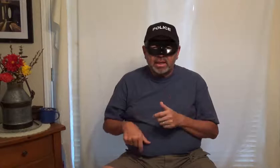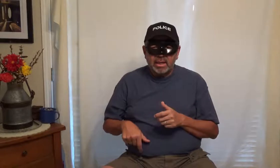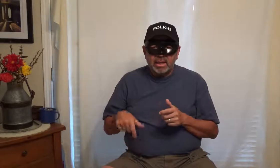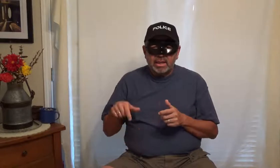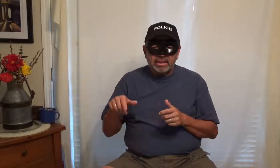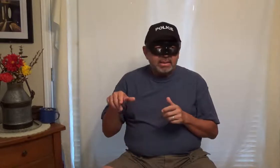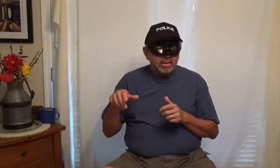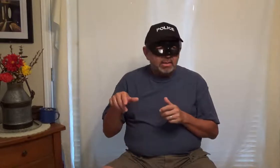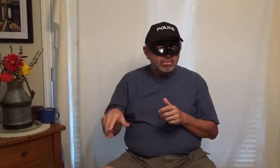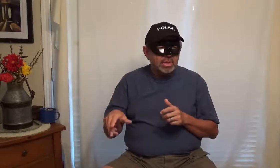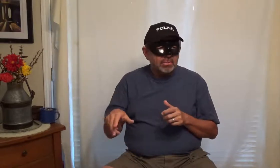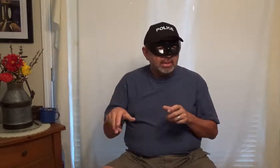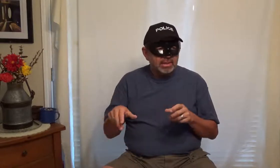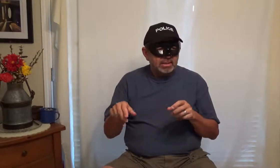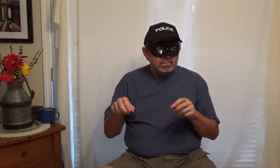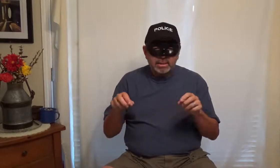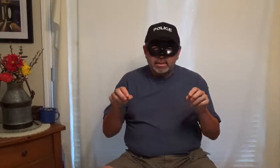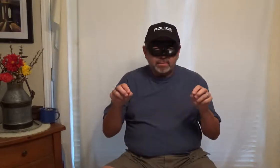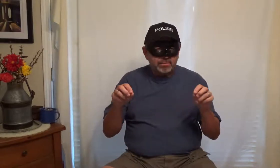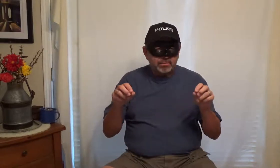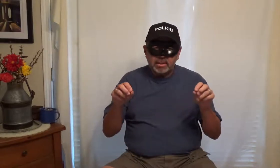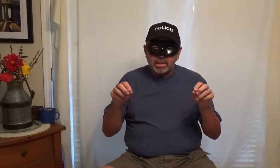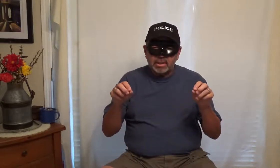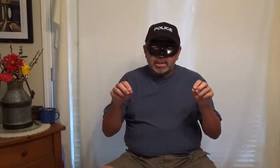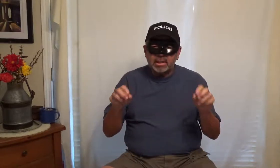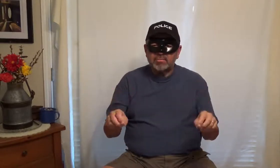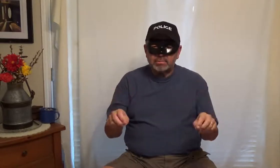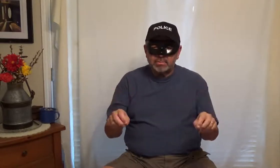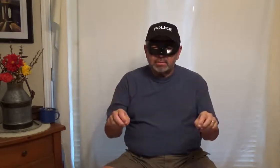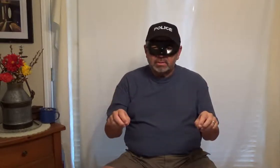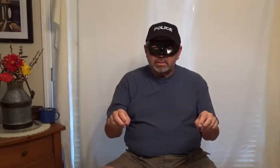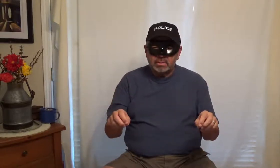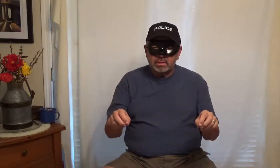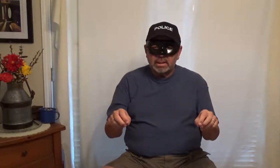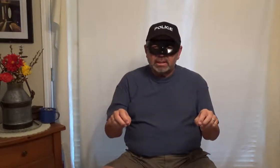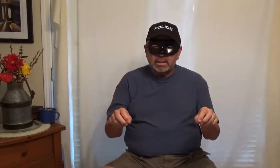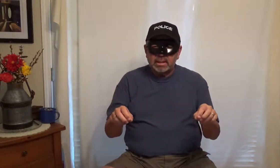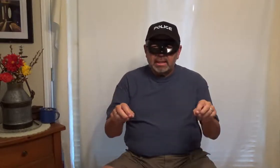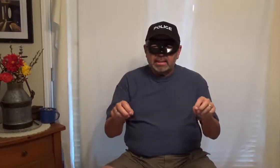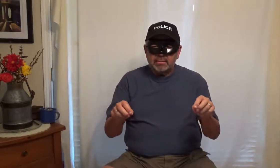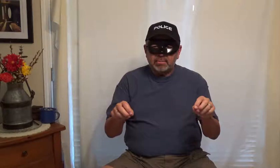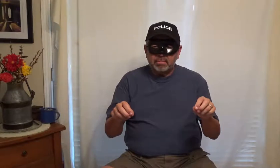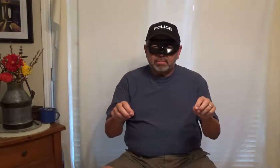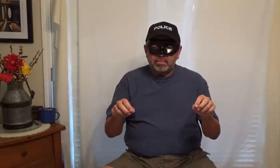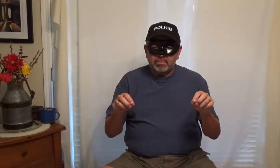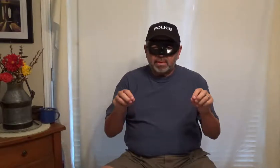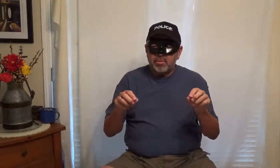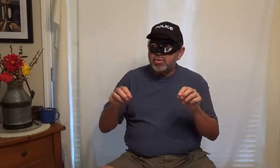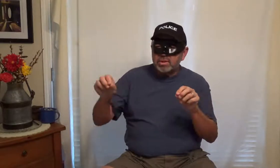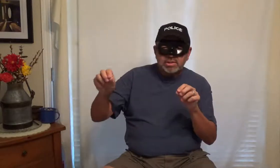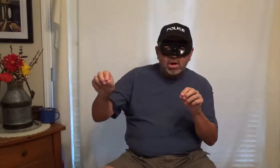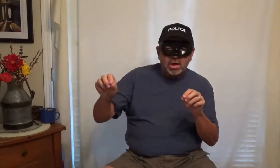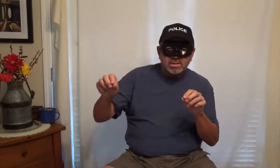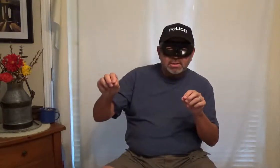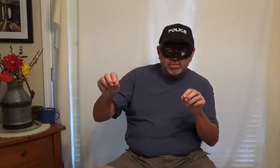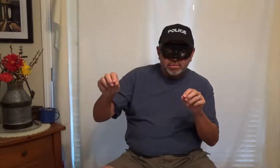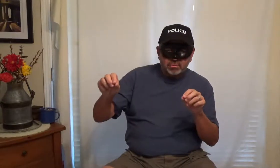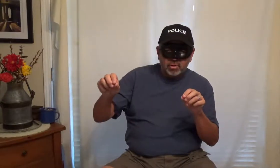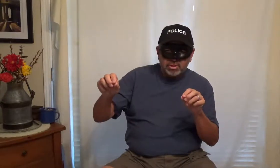and he goes up and he he he cuffs him okay and then another unit saw us another crash